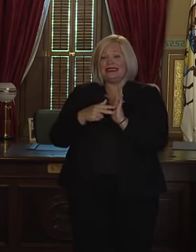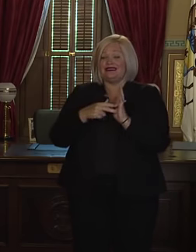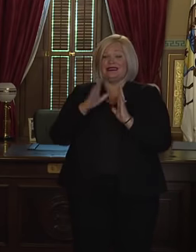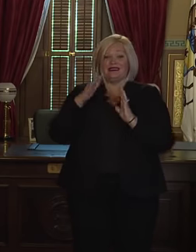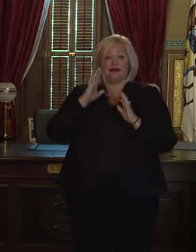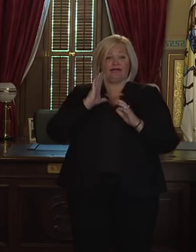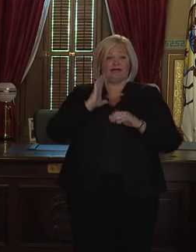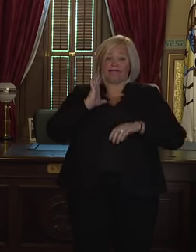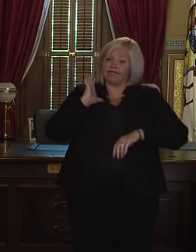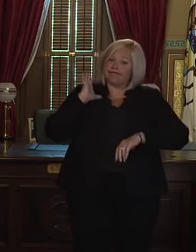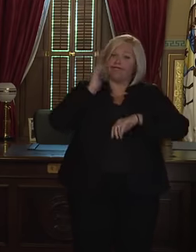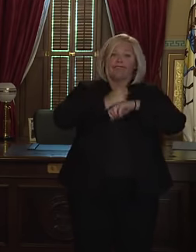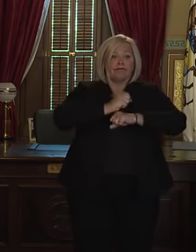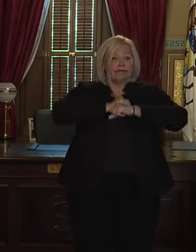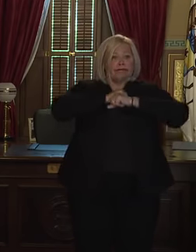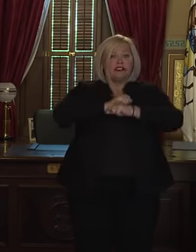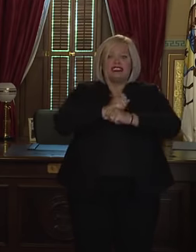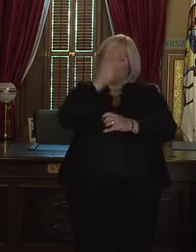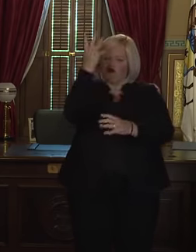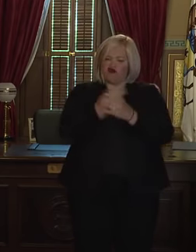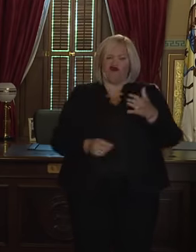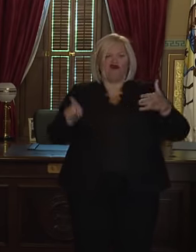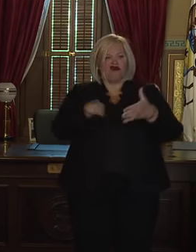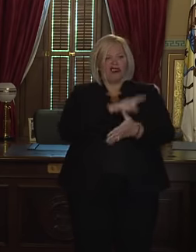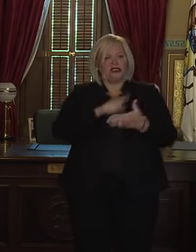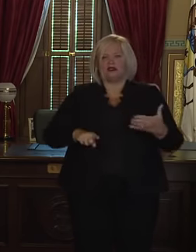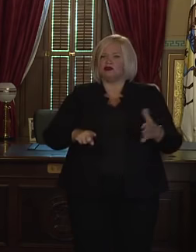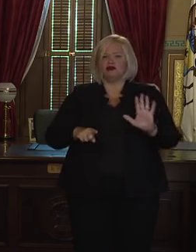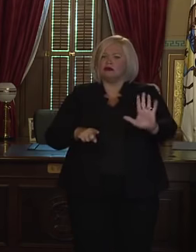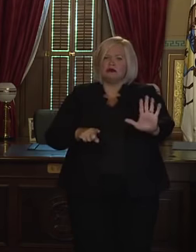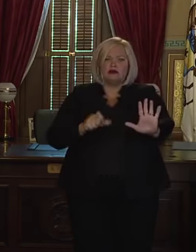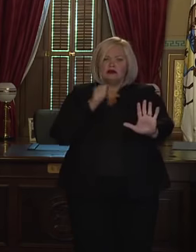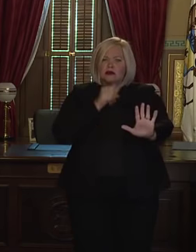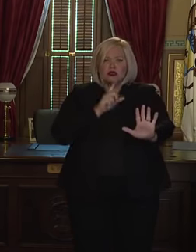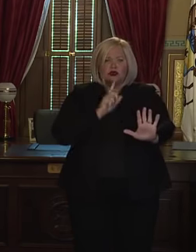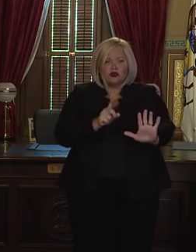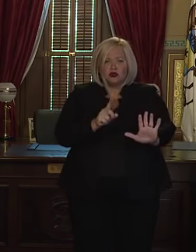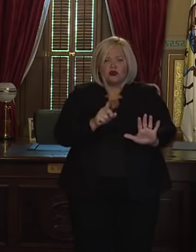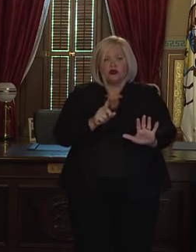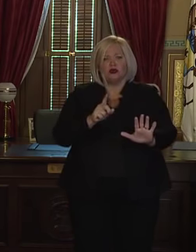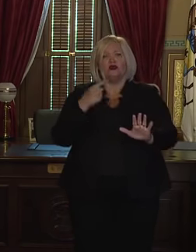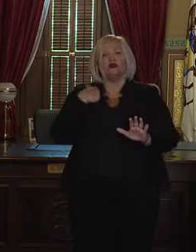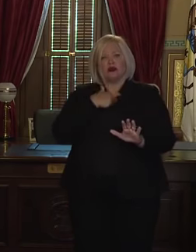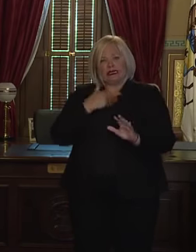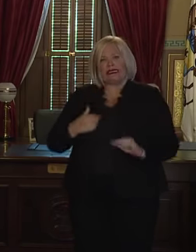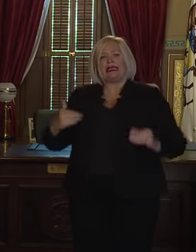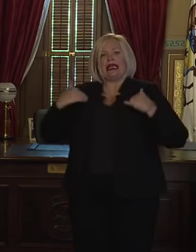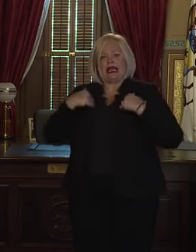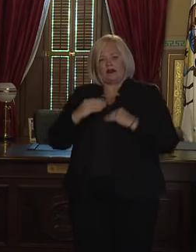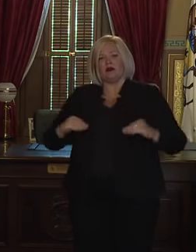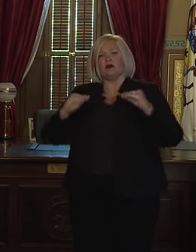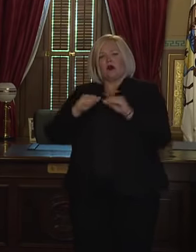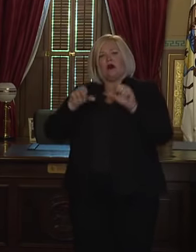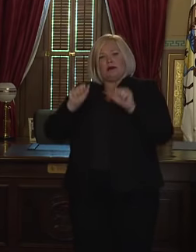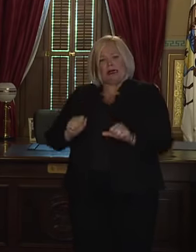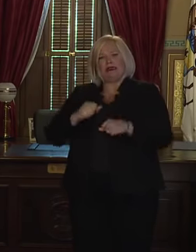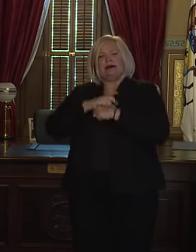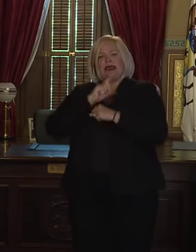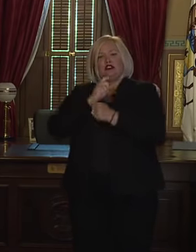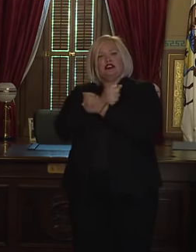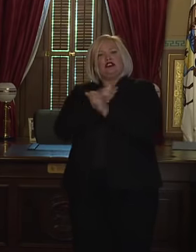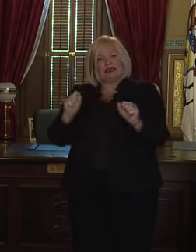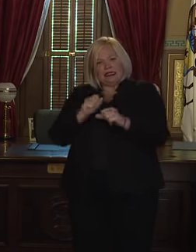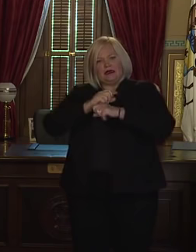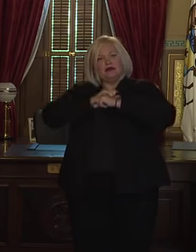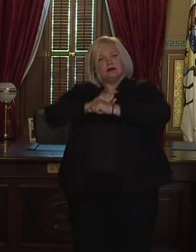protections that we put in place are gone. That's just not the case. We have additional authority that I will use to